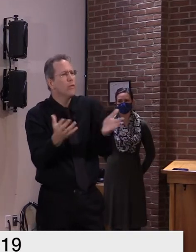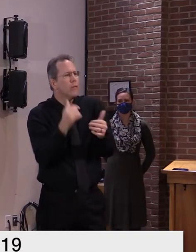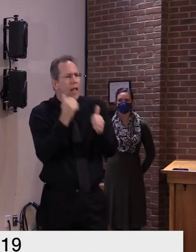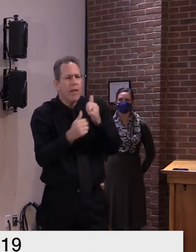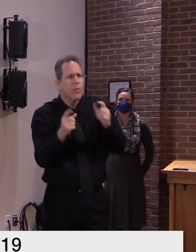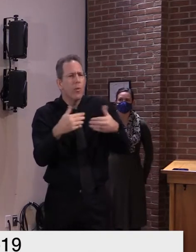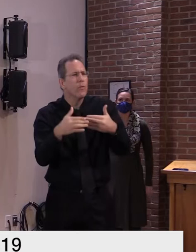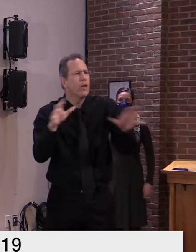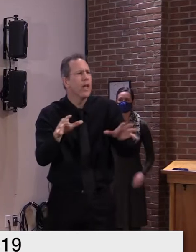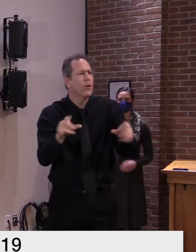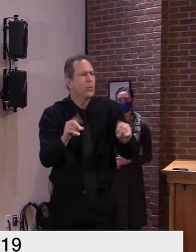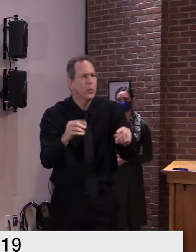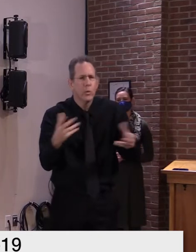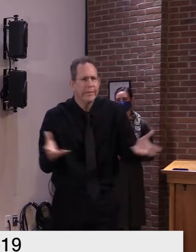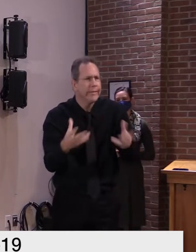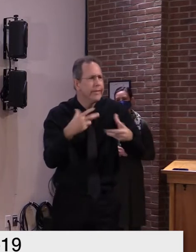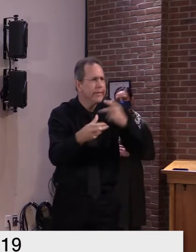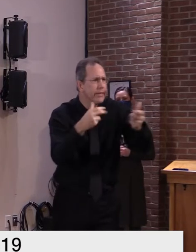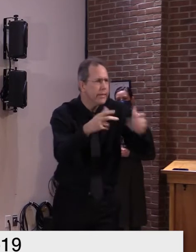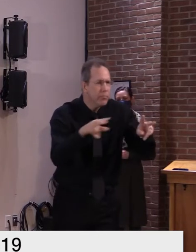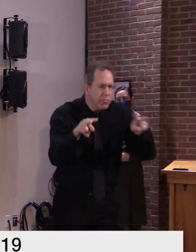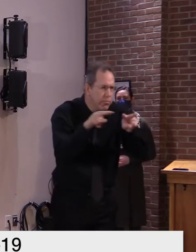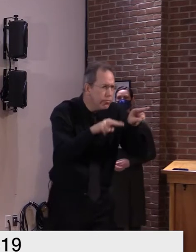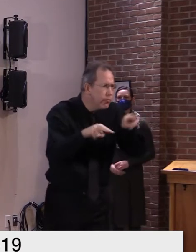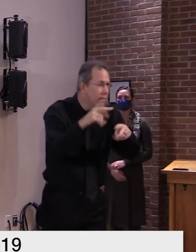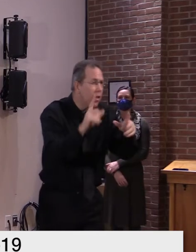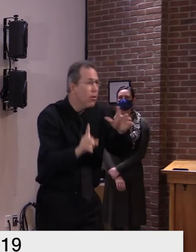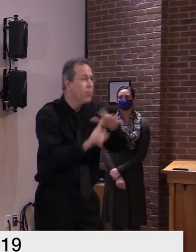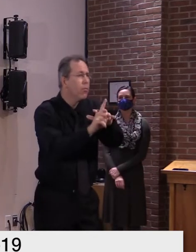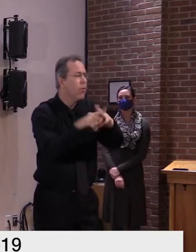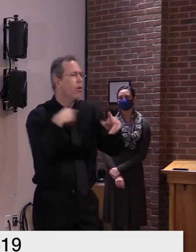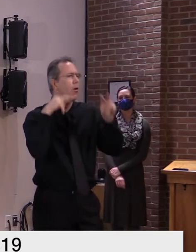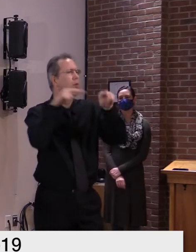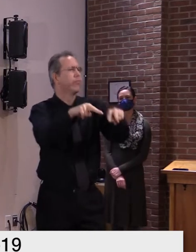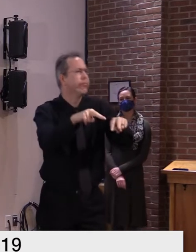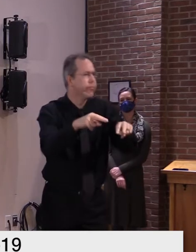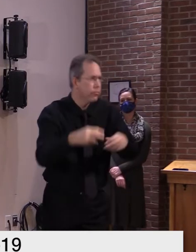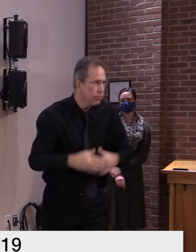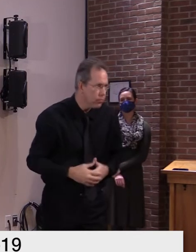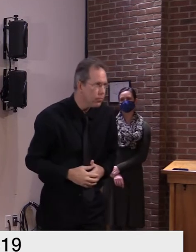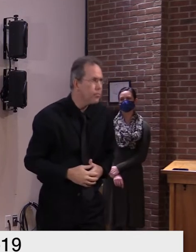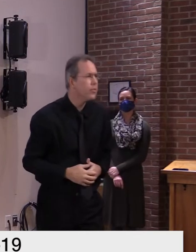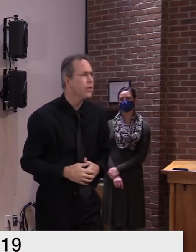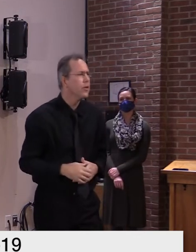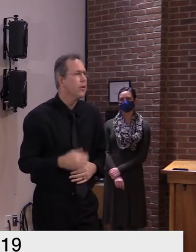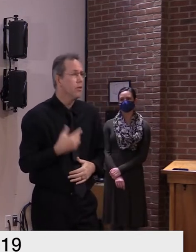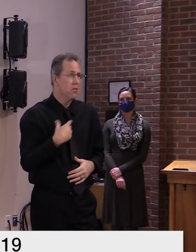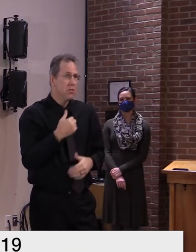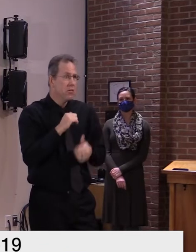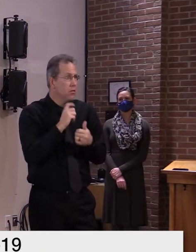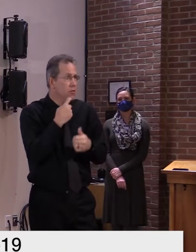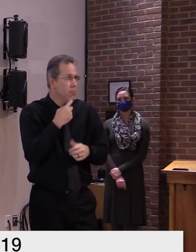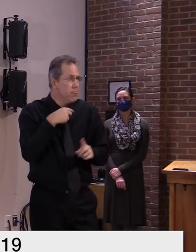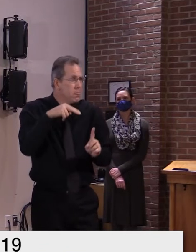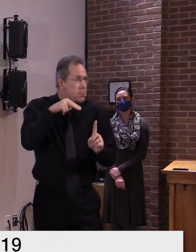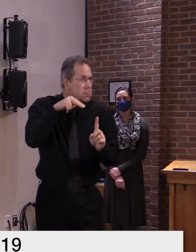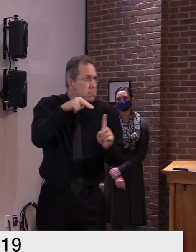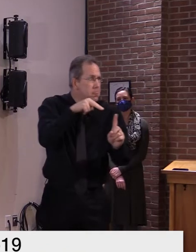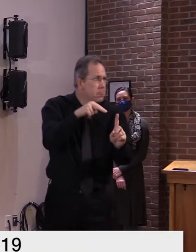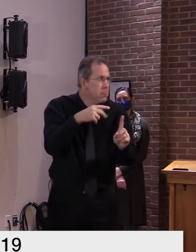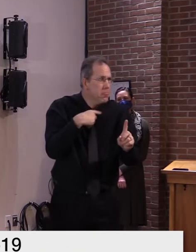now there'll be a very significant tracking system in place knowing who got the vaccine